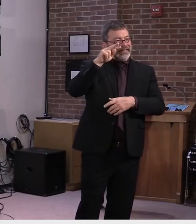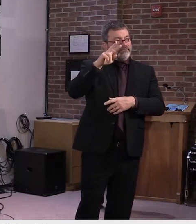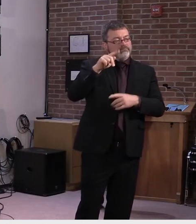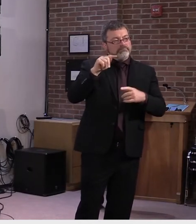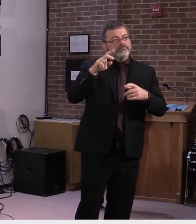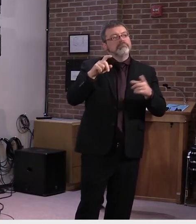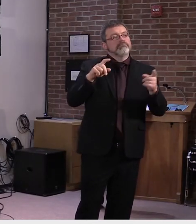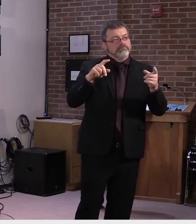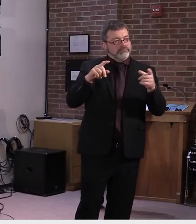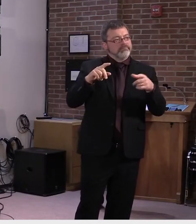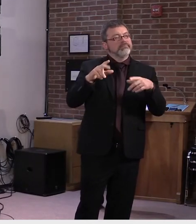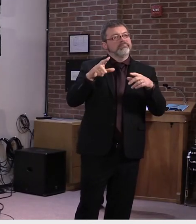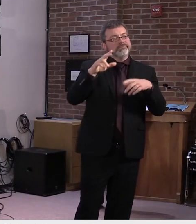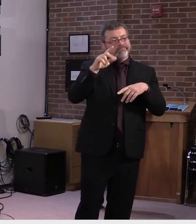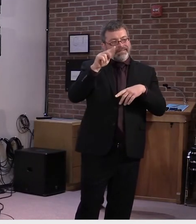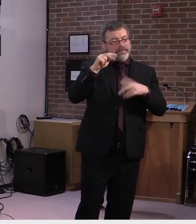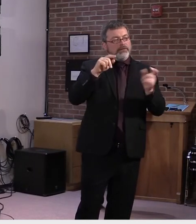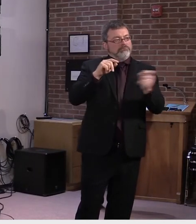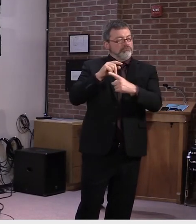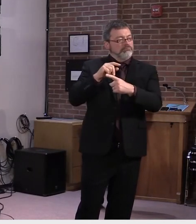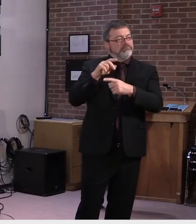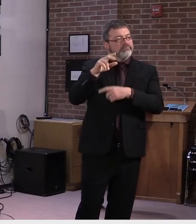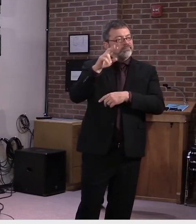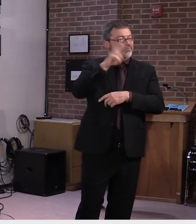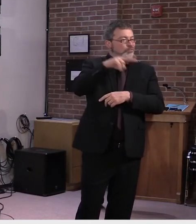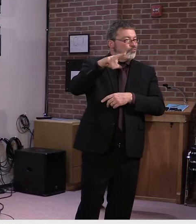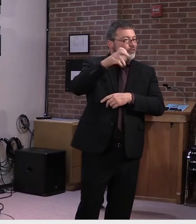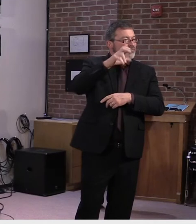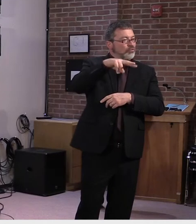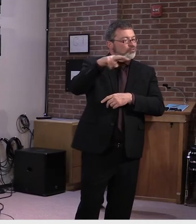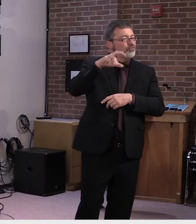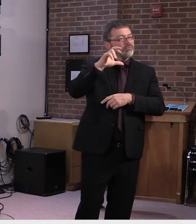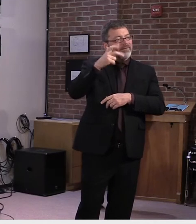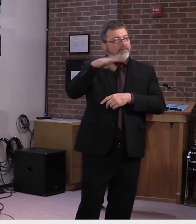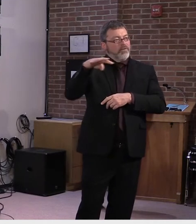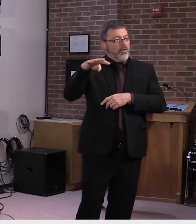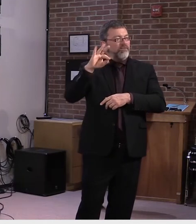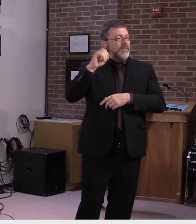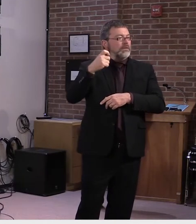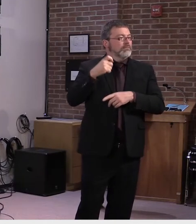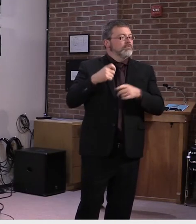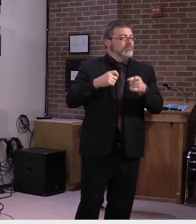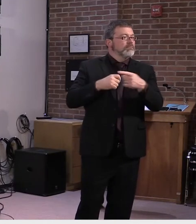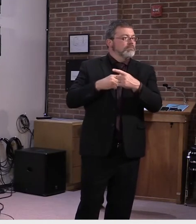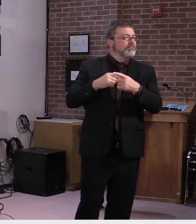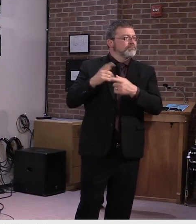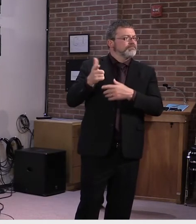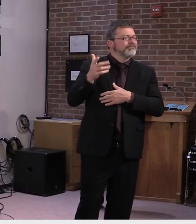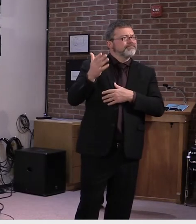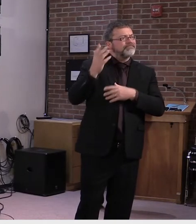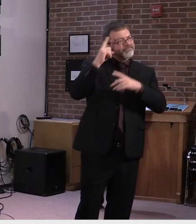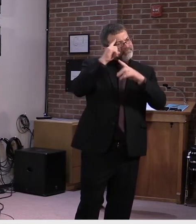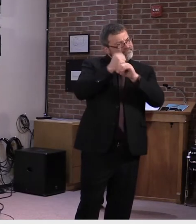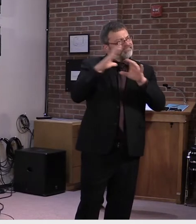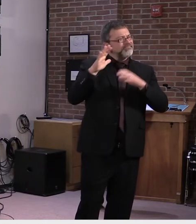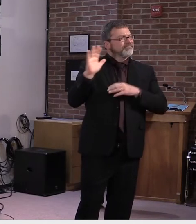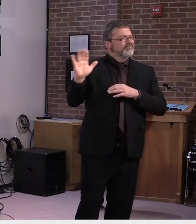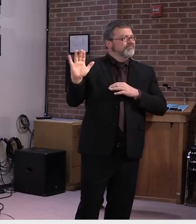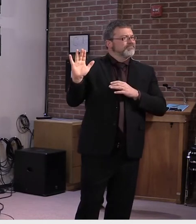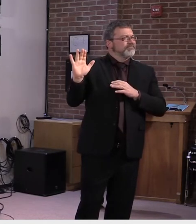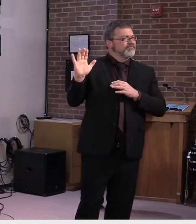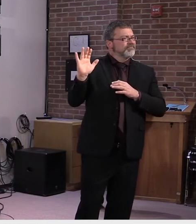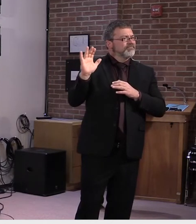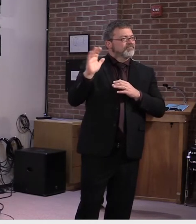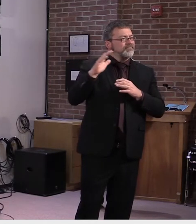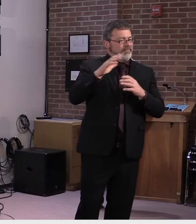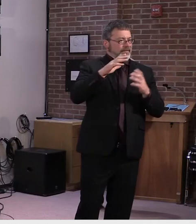The question is really poor, but I know you guys mentioned an app, an app was regarding, you know, I was wondering if the app